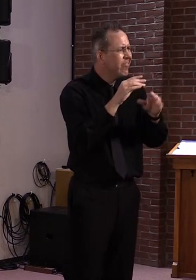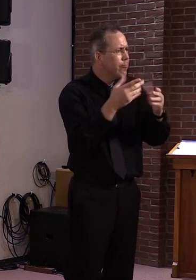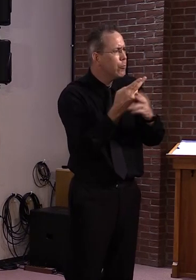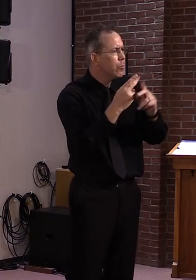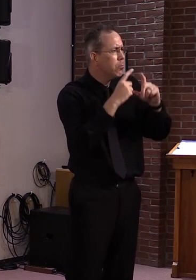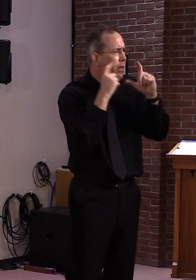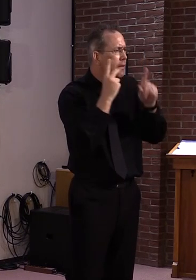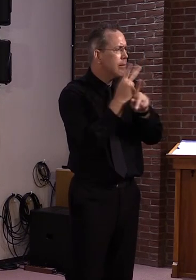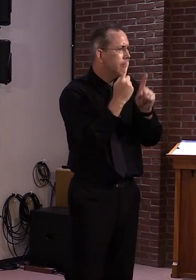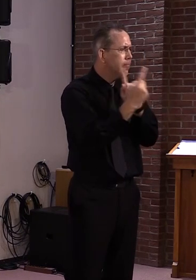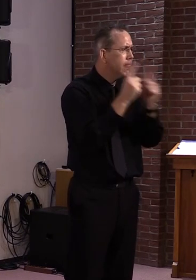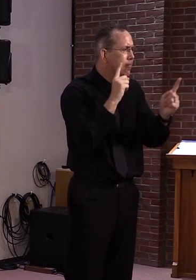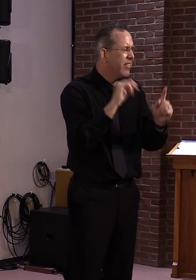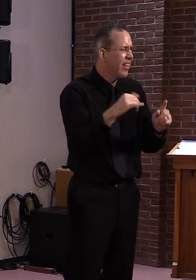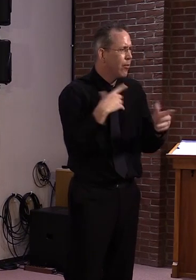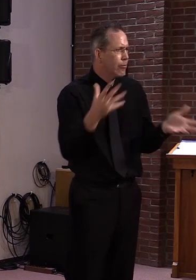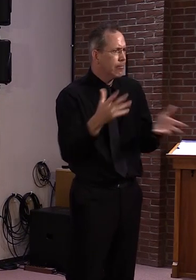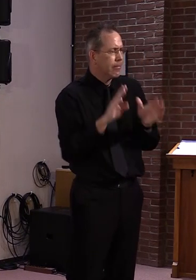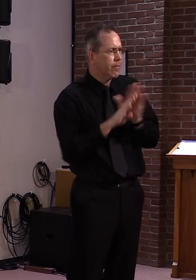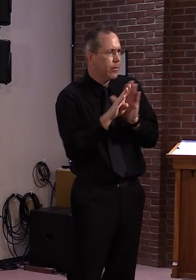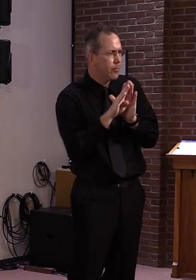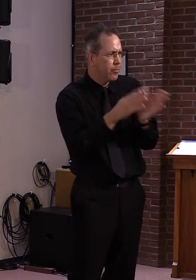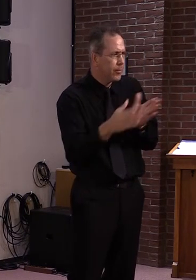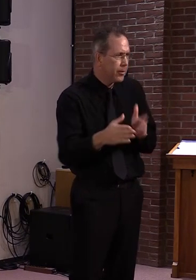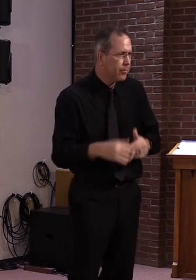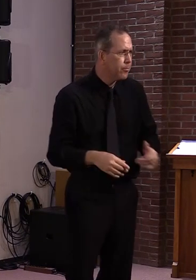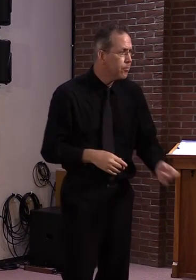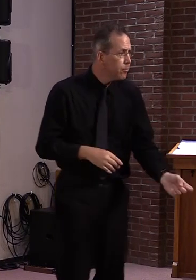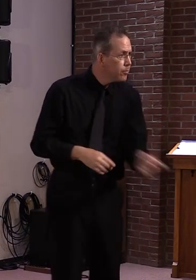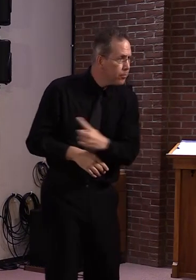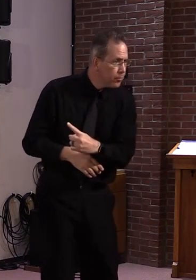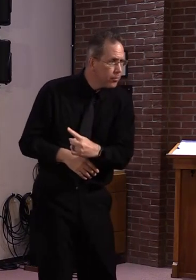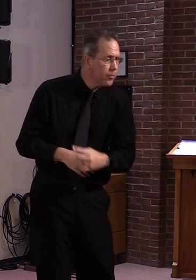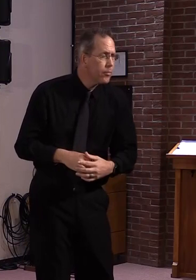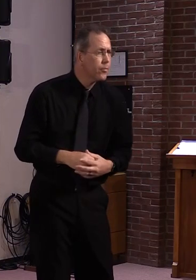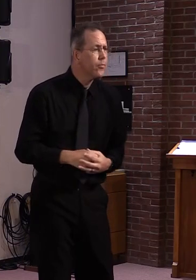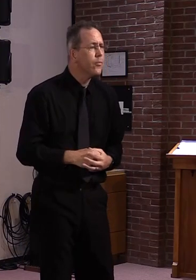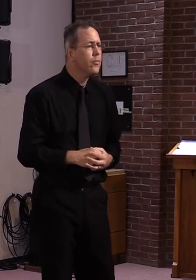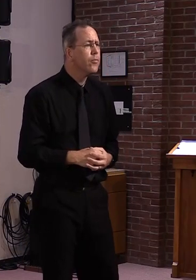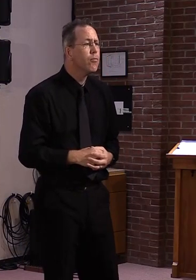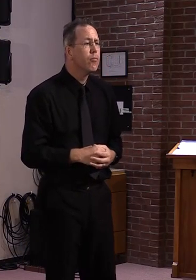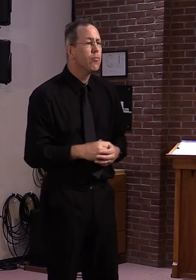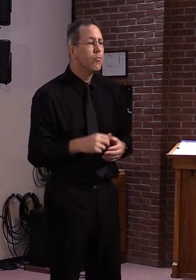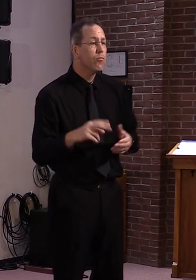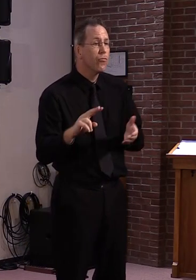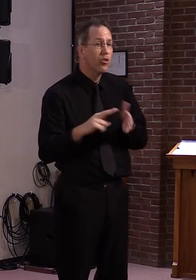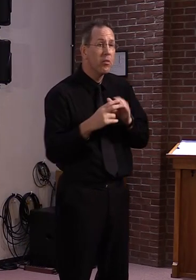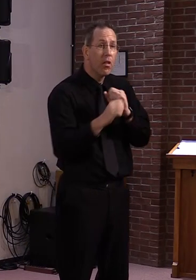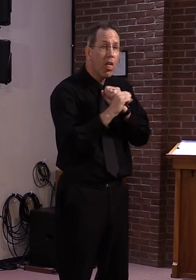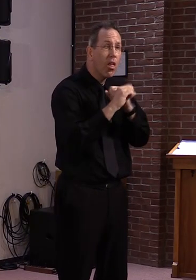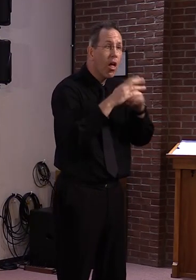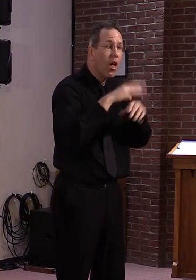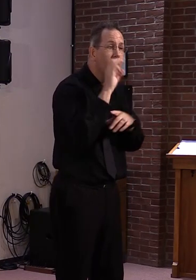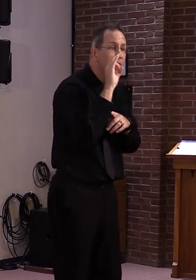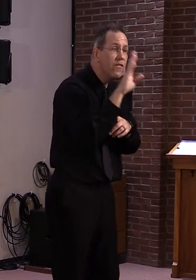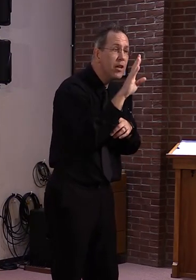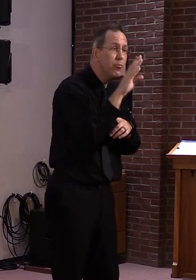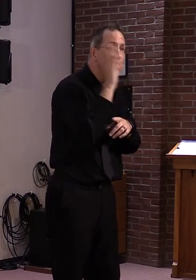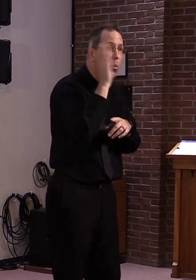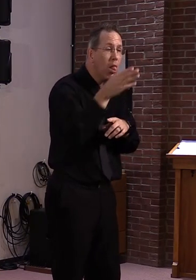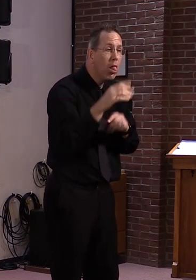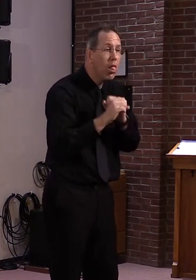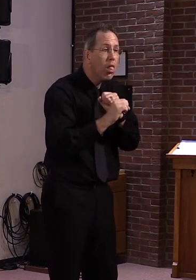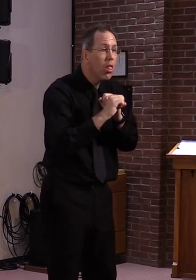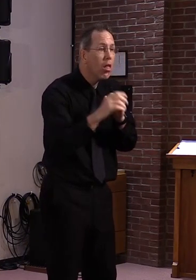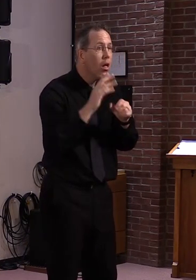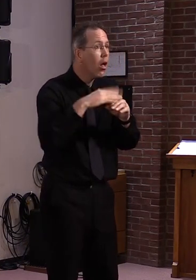is it safe buying TV time or Facebook ads or how are all these messages going to get out? They're going to go out through multiple